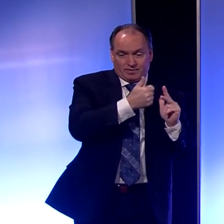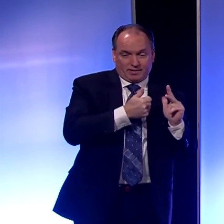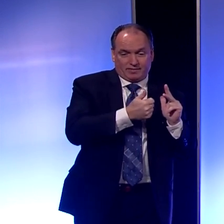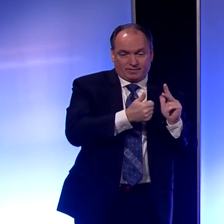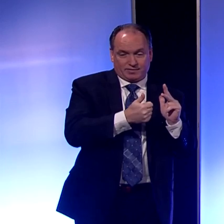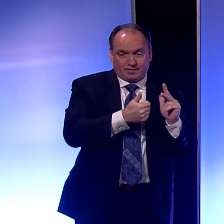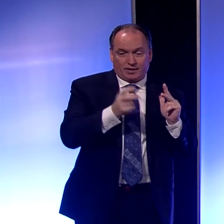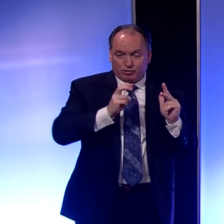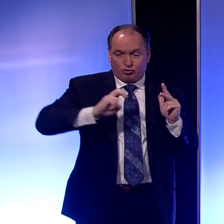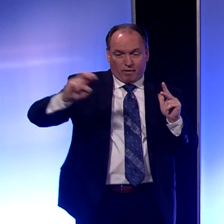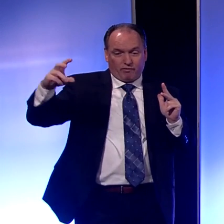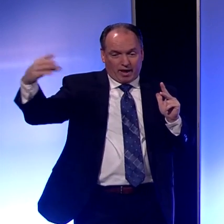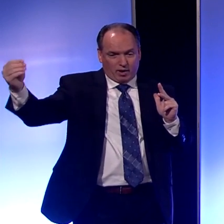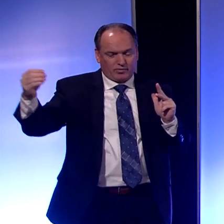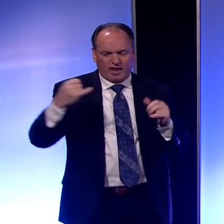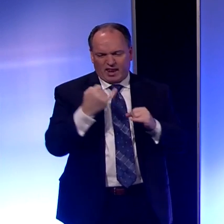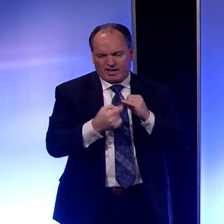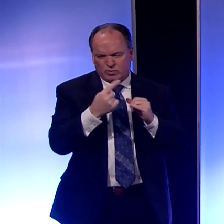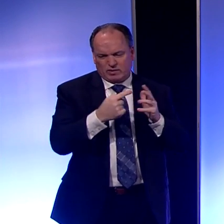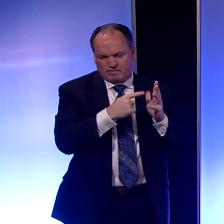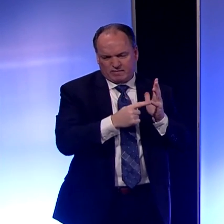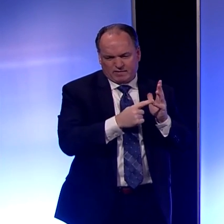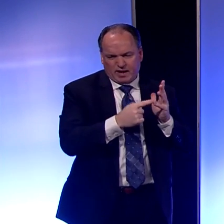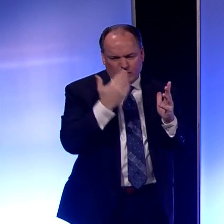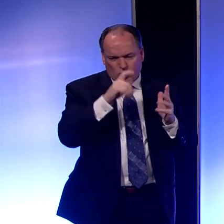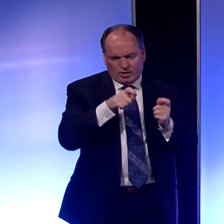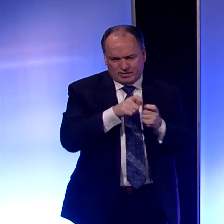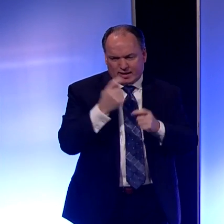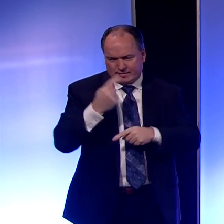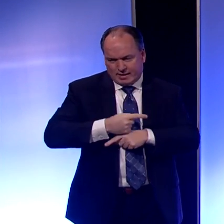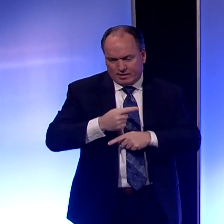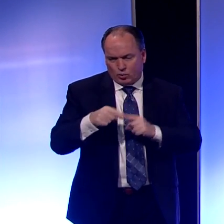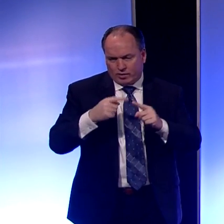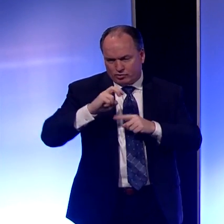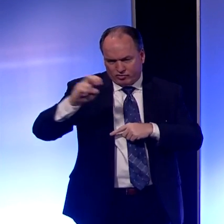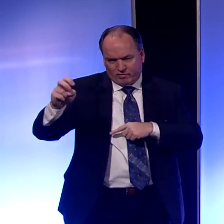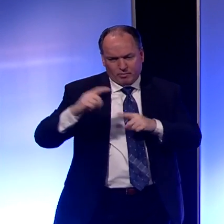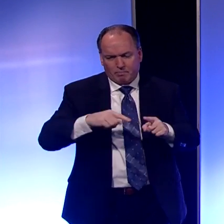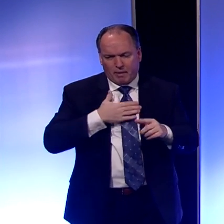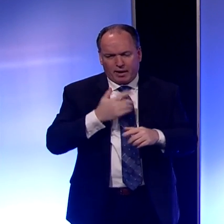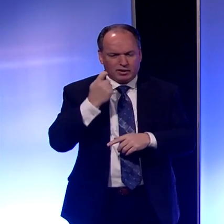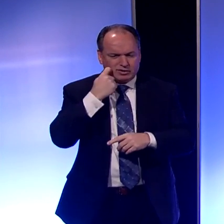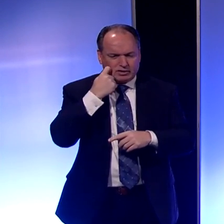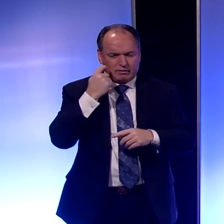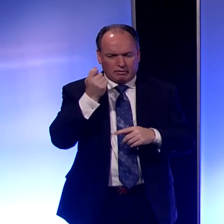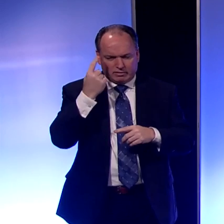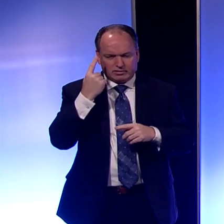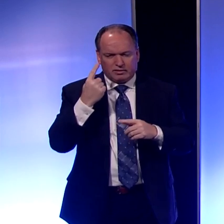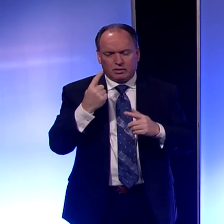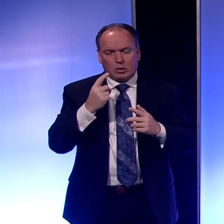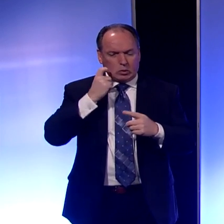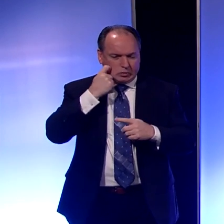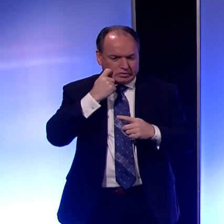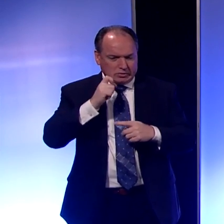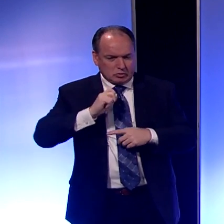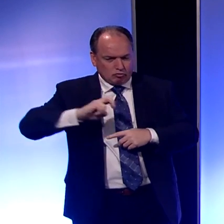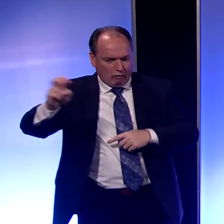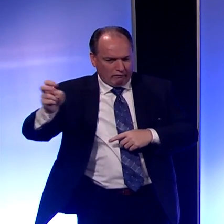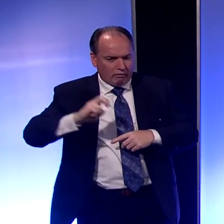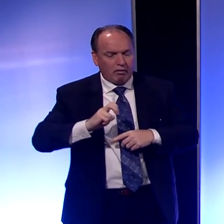The last case, I don't know the exact dates of their travel, but my understanding is it was fairly recent travel. And so